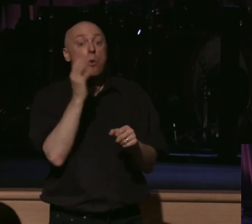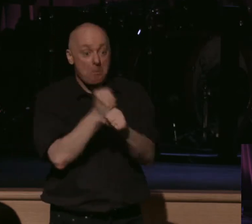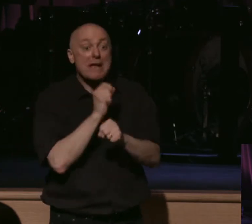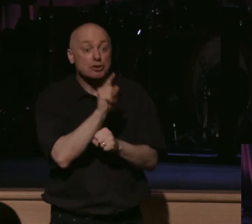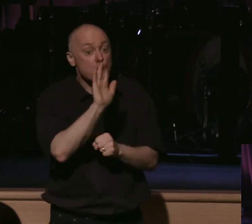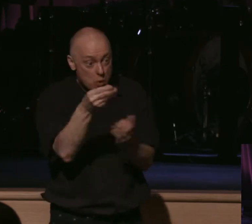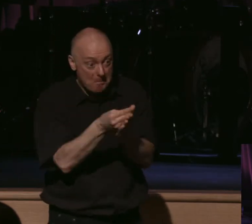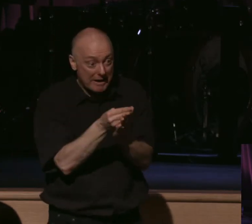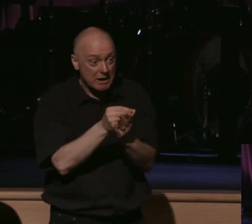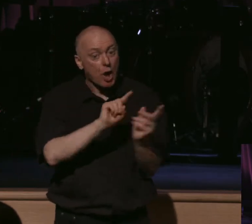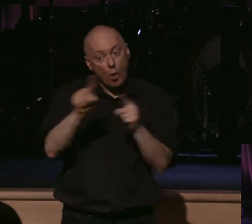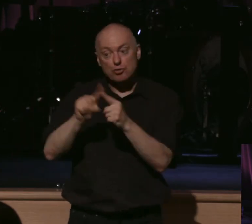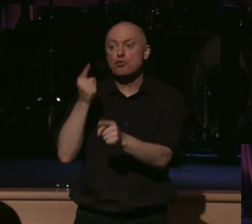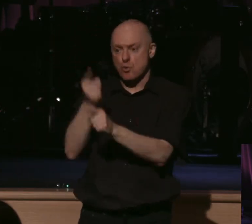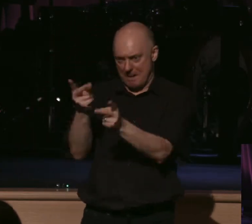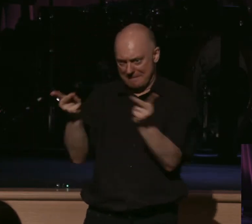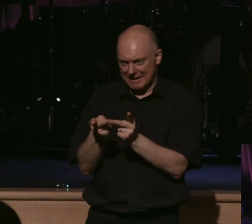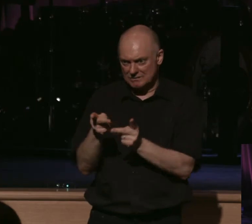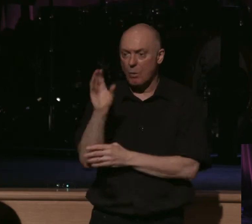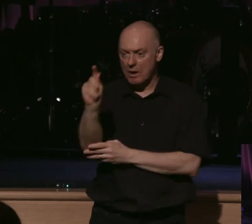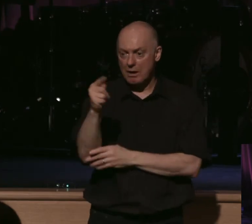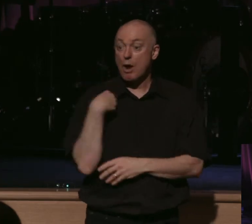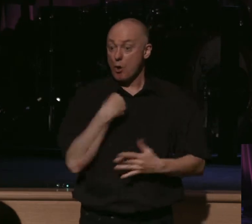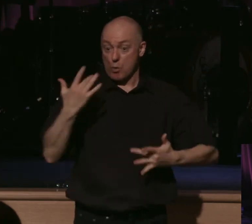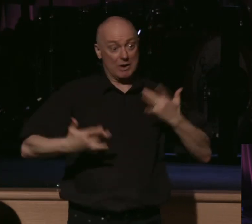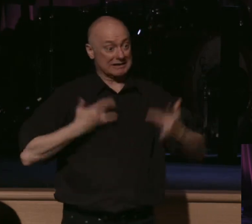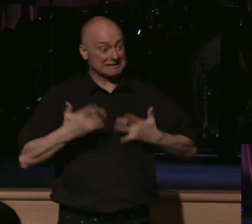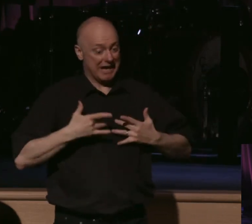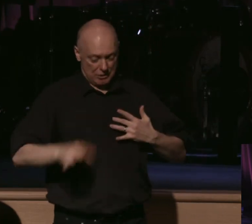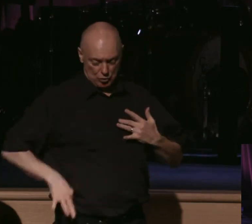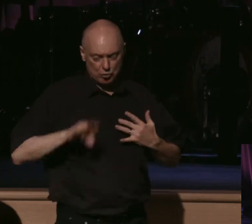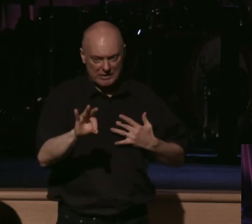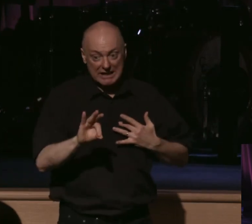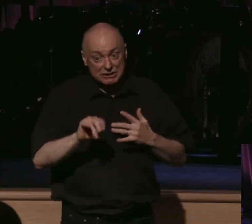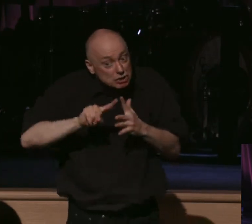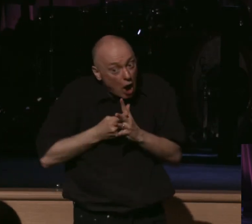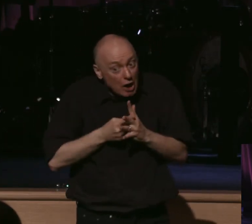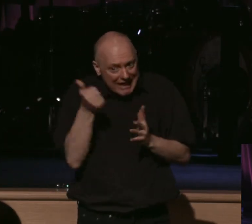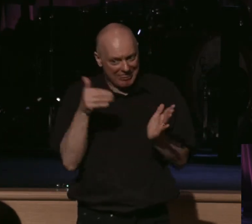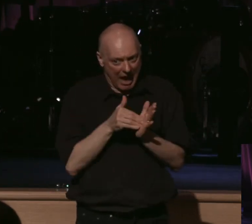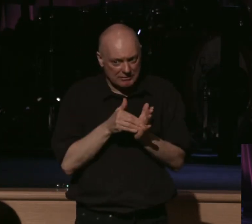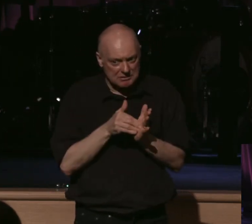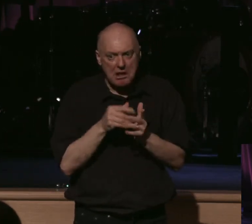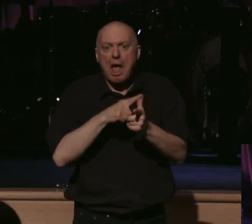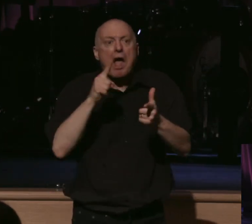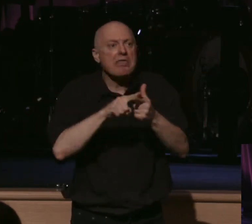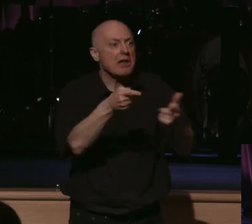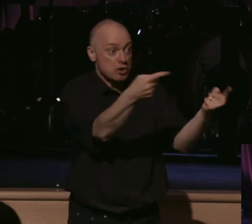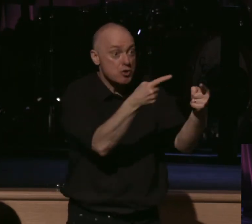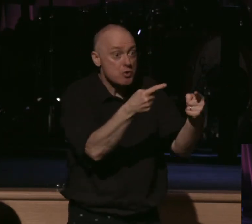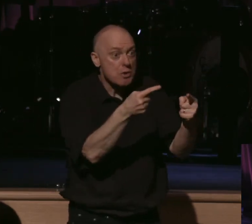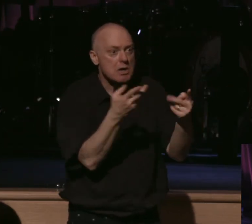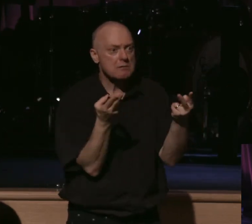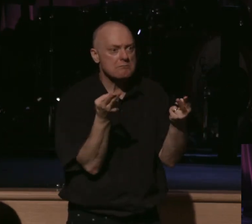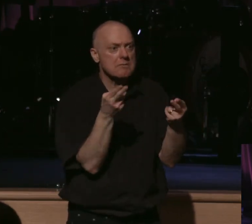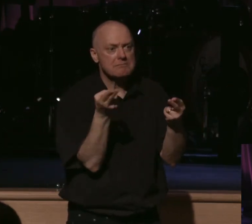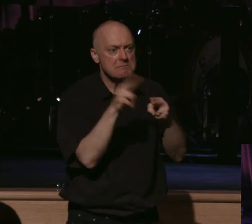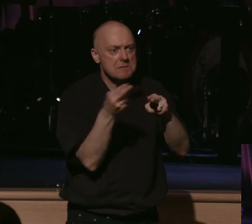there as well. But we are excited to initially donate $10,000 and to see where that goes as well. And as it makes